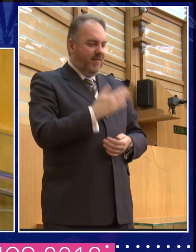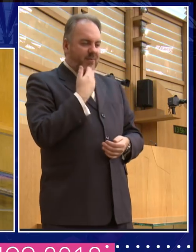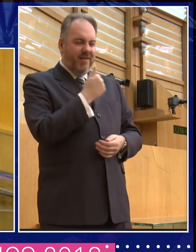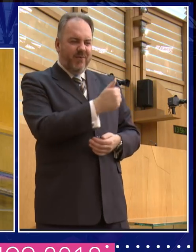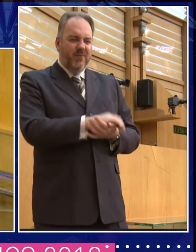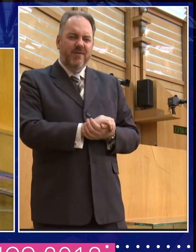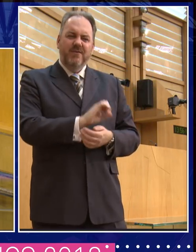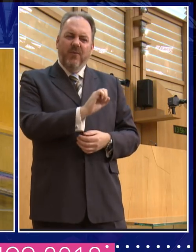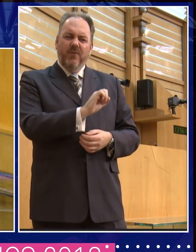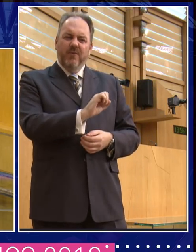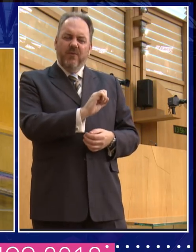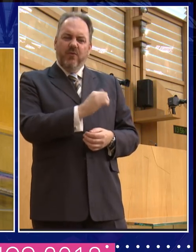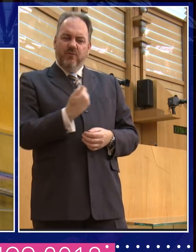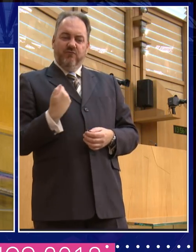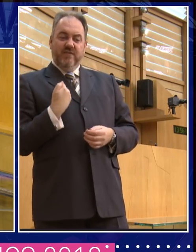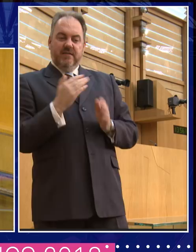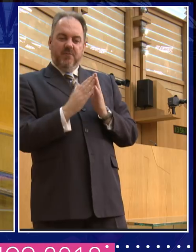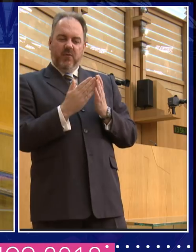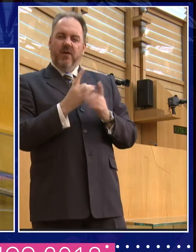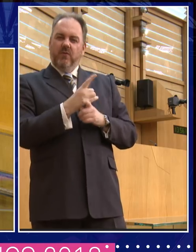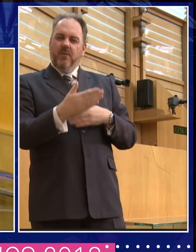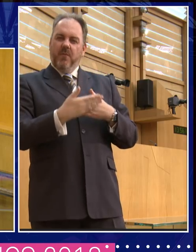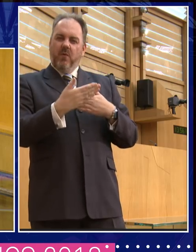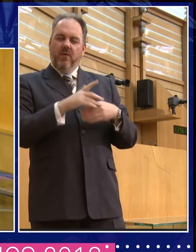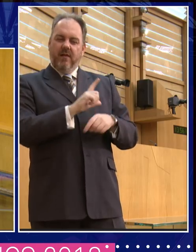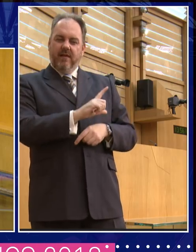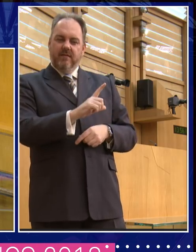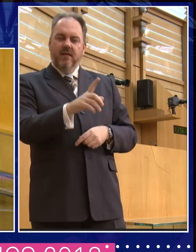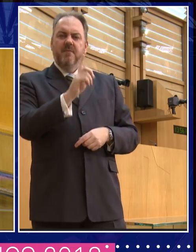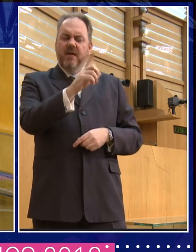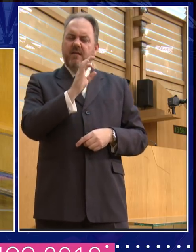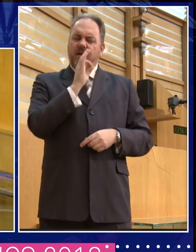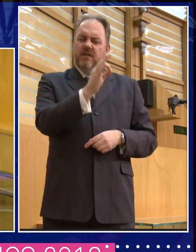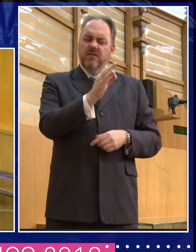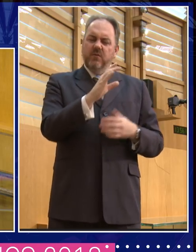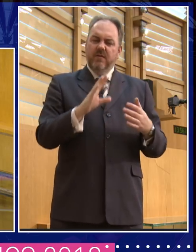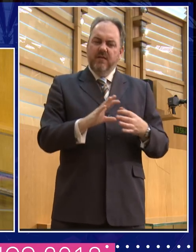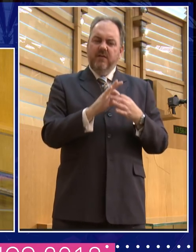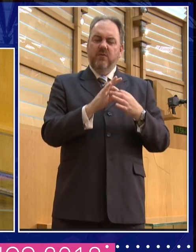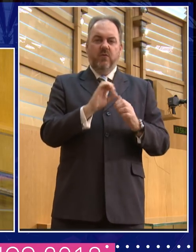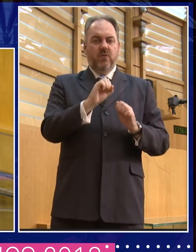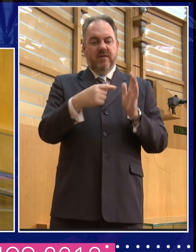most recent book, in a second. But sticking with TV, one of the most, I suppose,